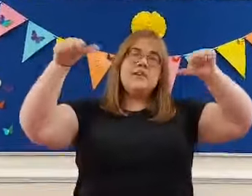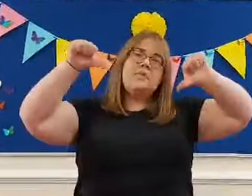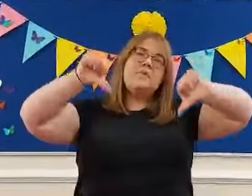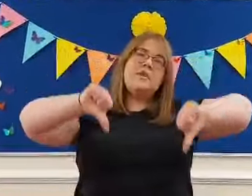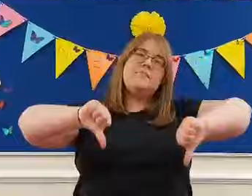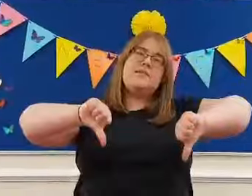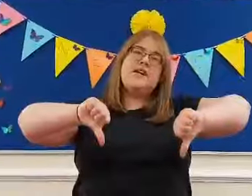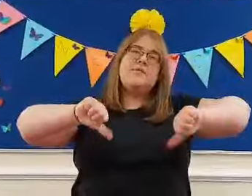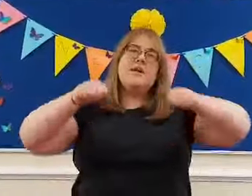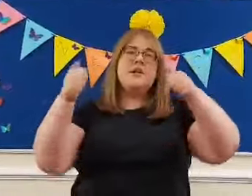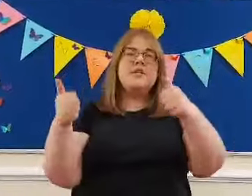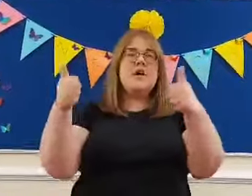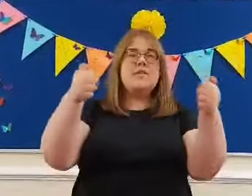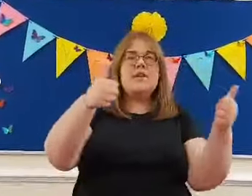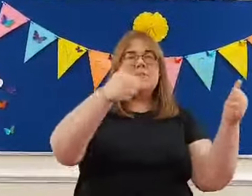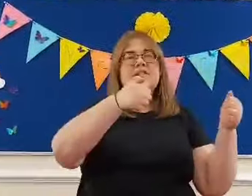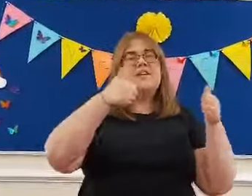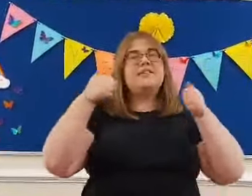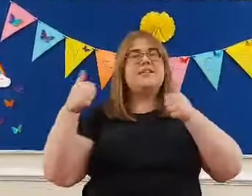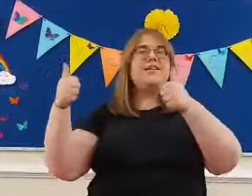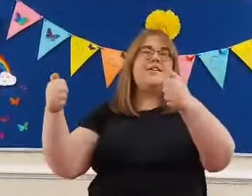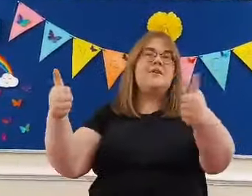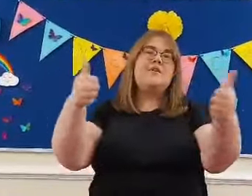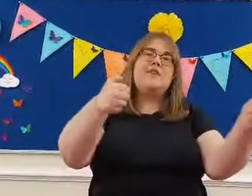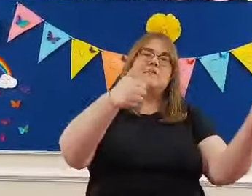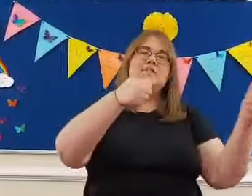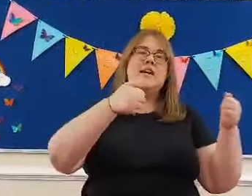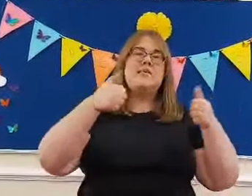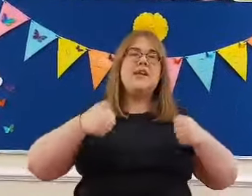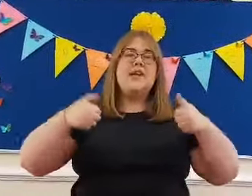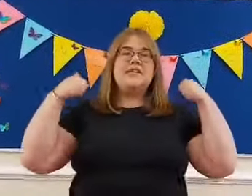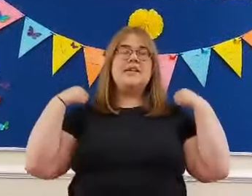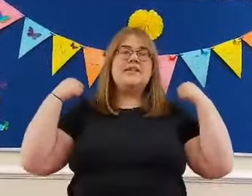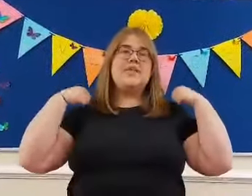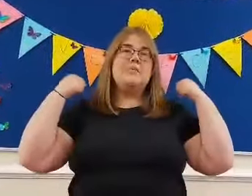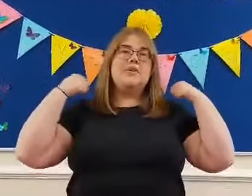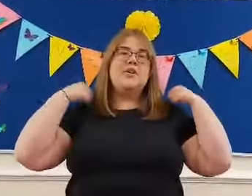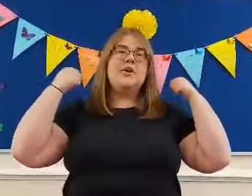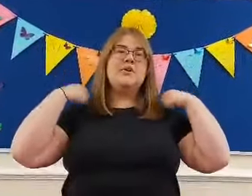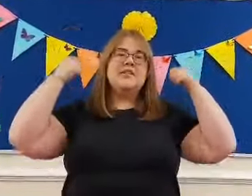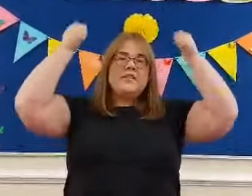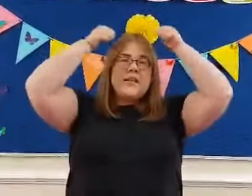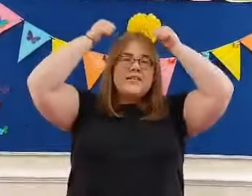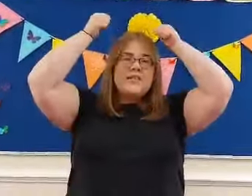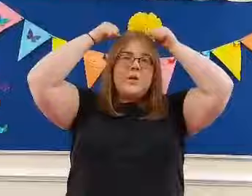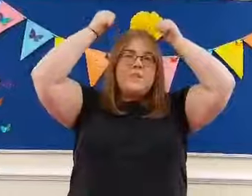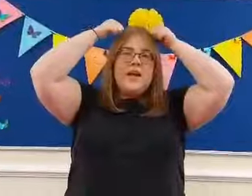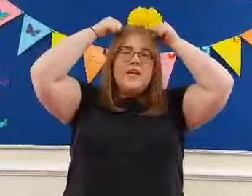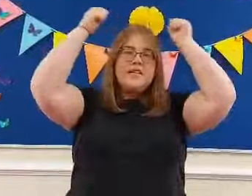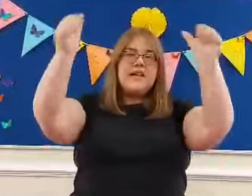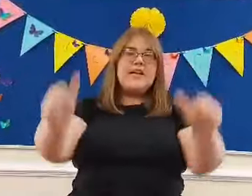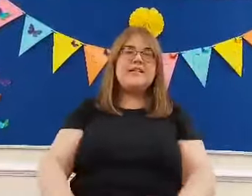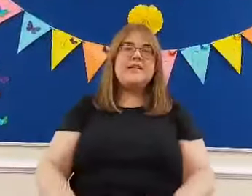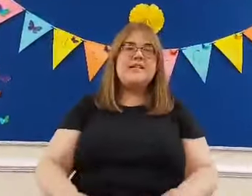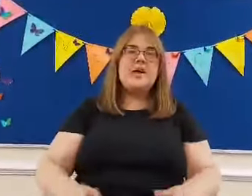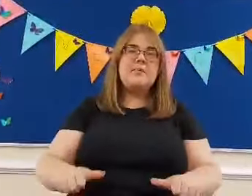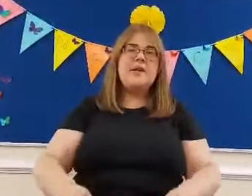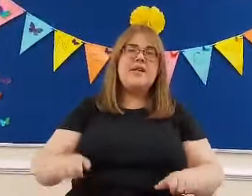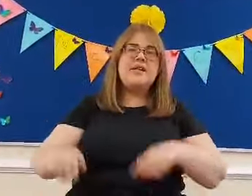Tommy Thumbs'r down, Tommy Thumbs'r dancing all around the town He's dancing on my shoulders, he's dancing on my head He's dancing on my knees